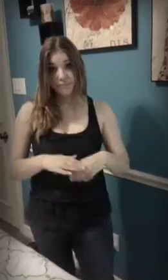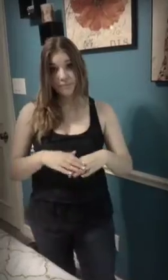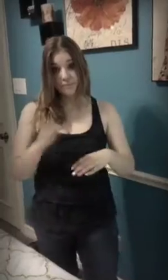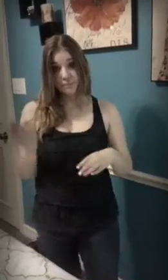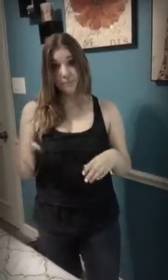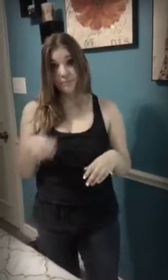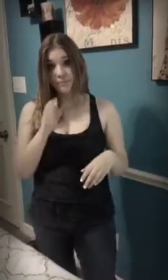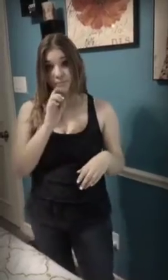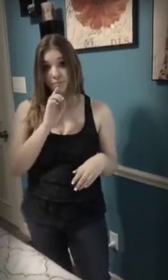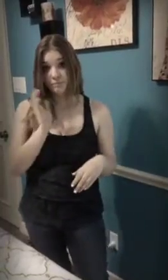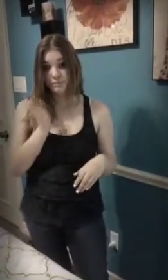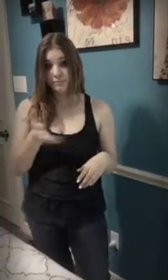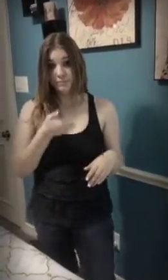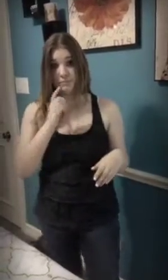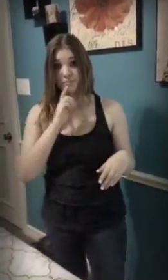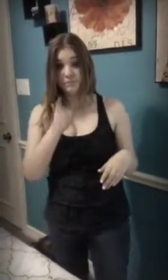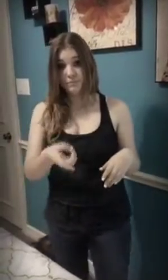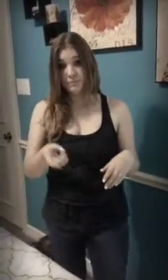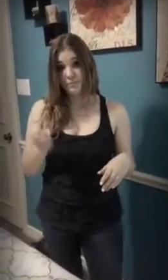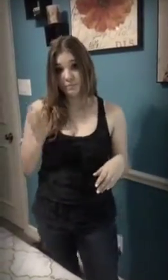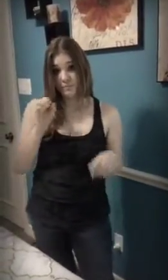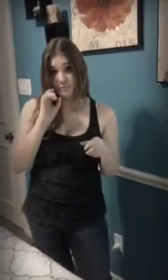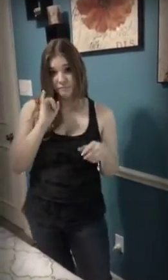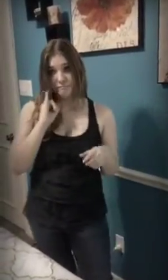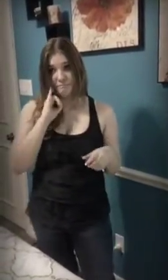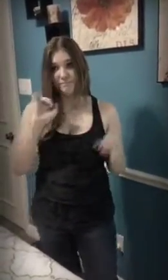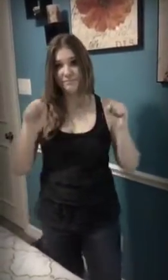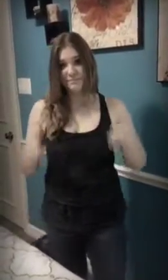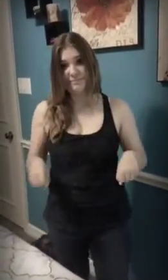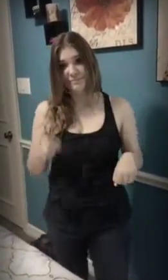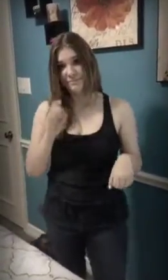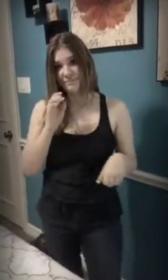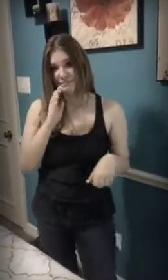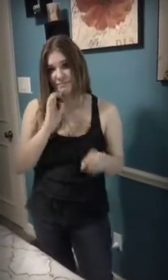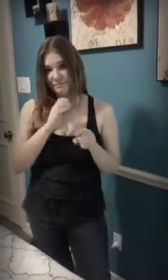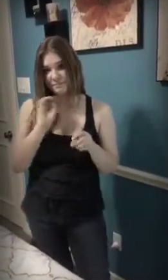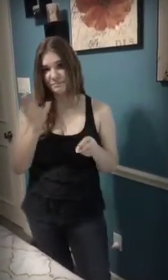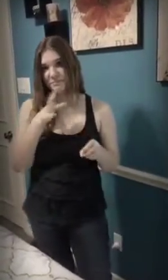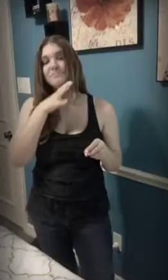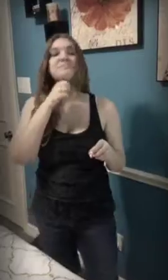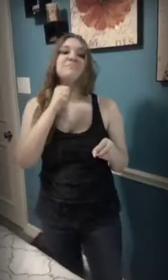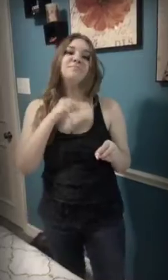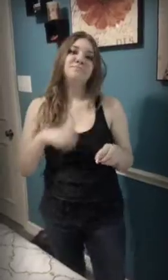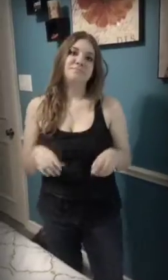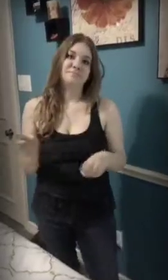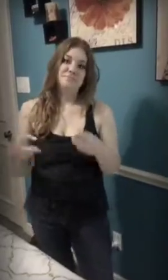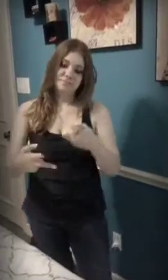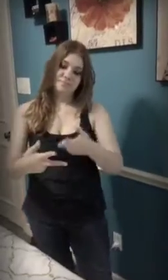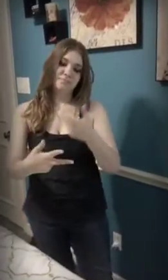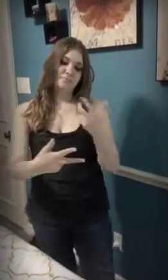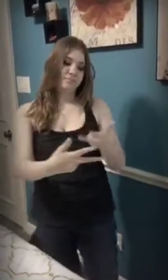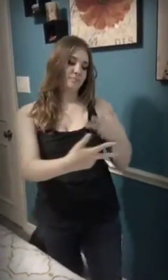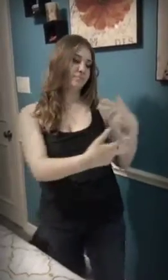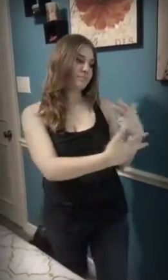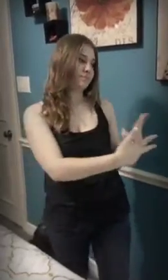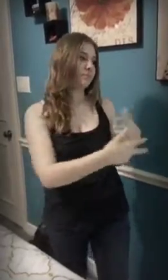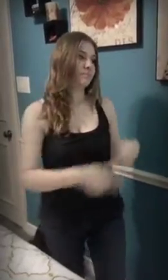So many things I'd say if only I were able But I'd just keep quiet and count the cars that pass